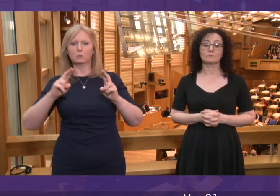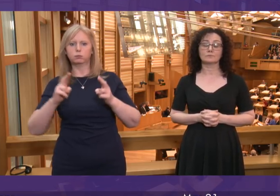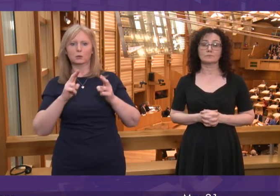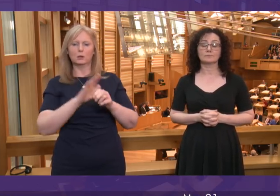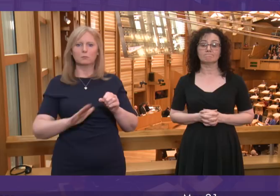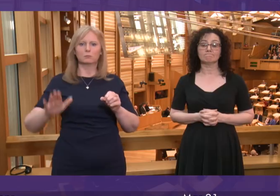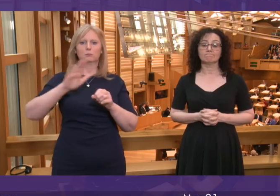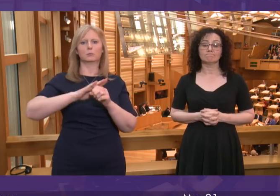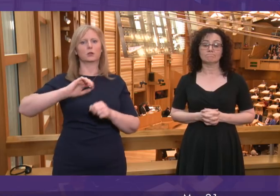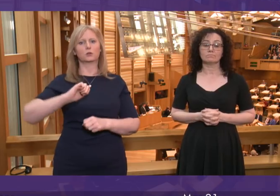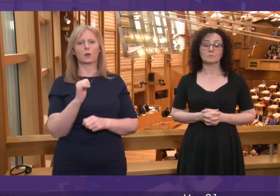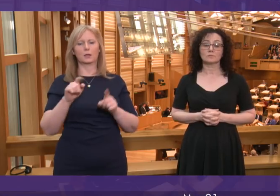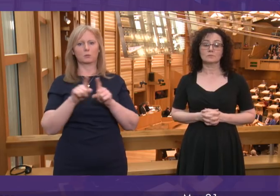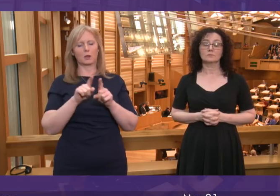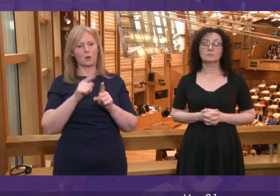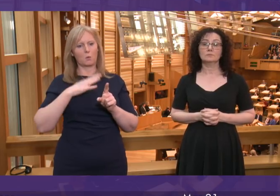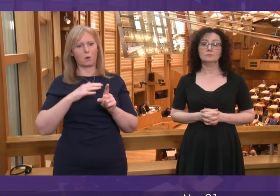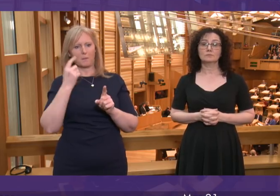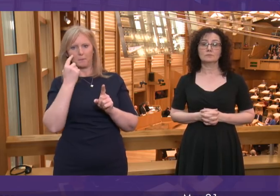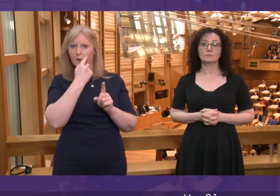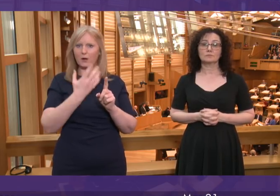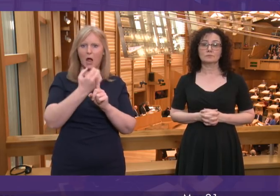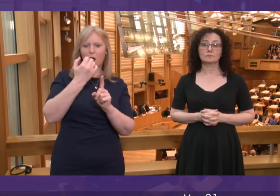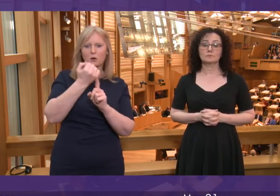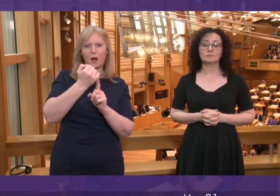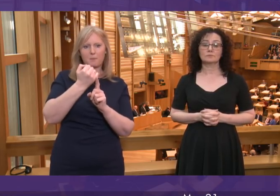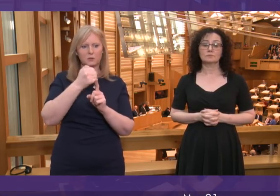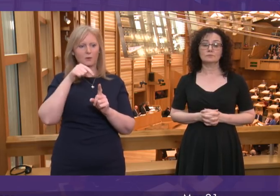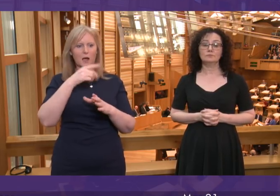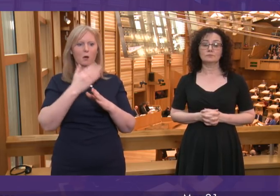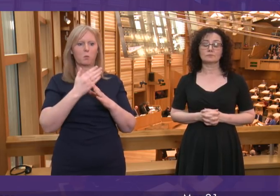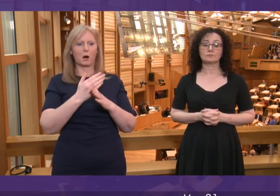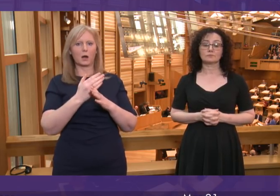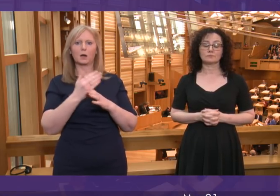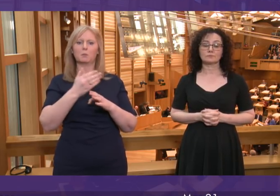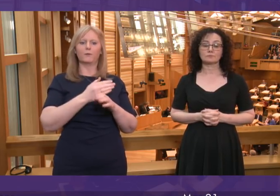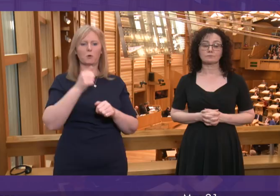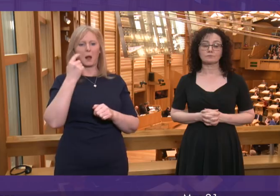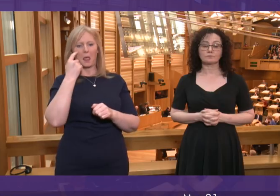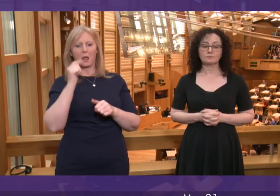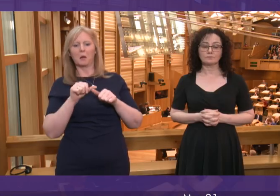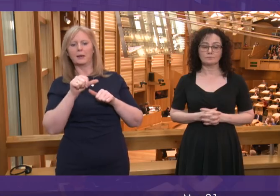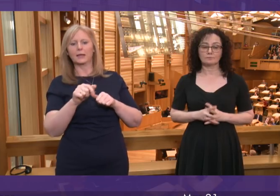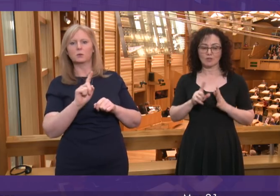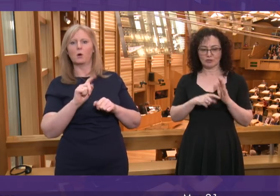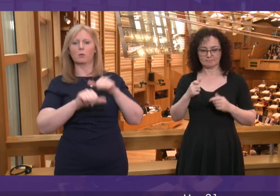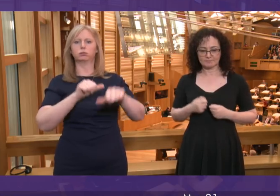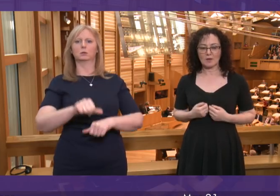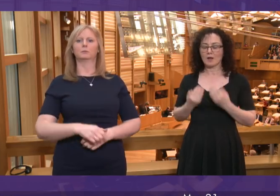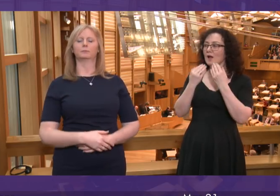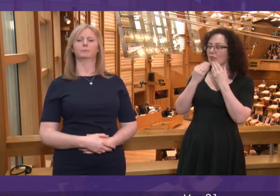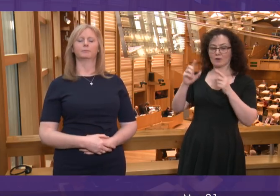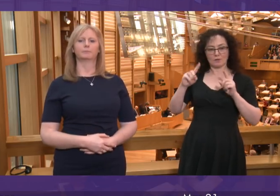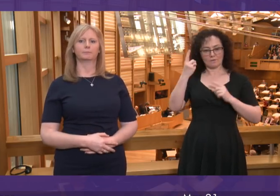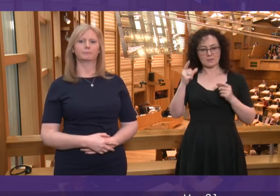across Scotland. And we want to see the outcomes of this work before considering what further action we should be taking. Jackson Carlow. I thank